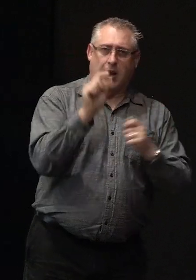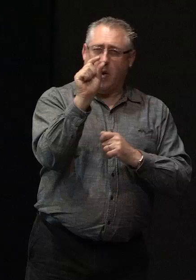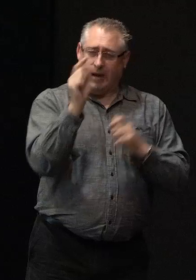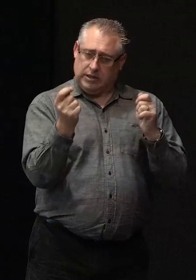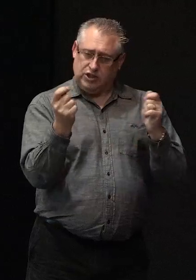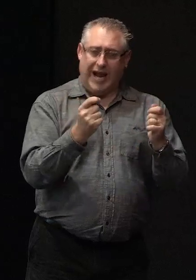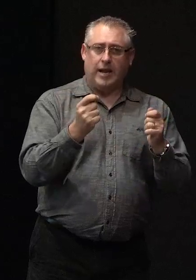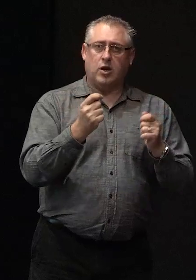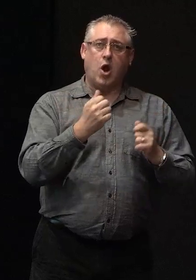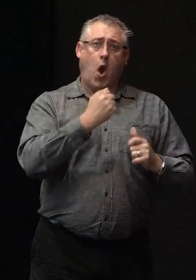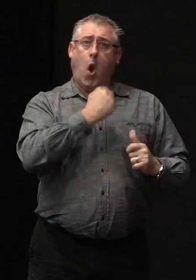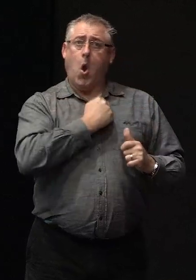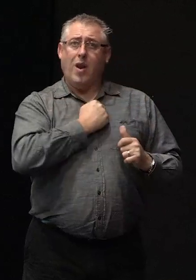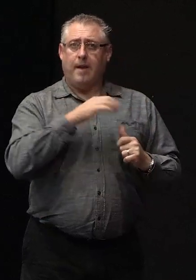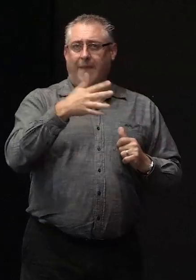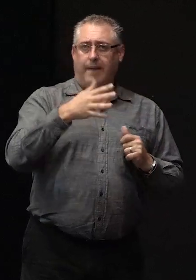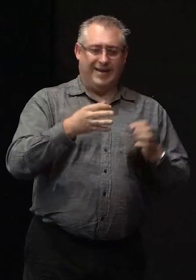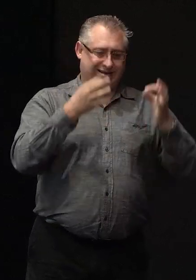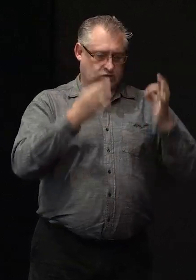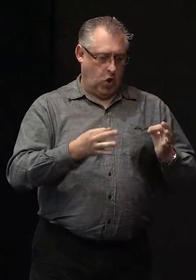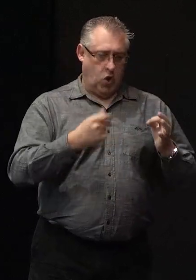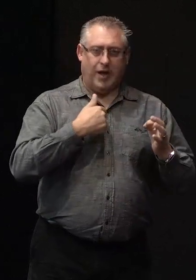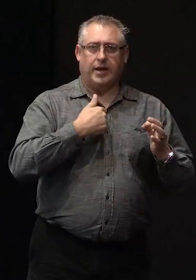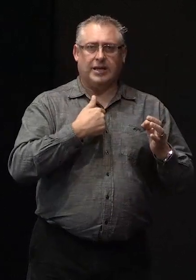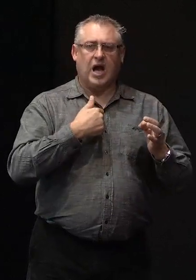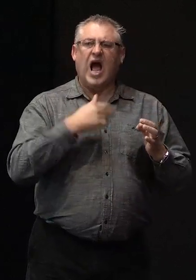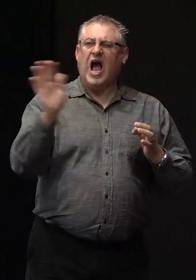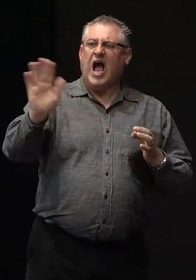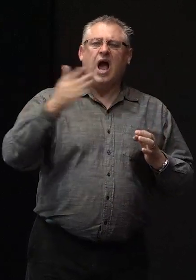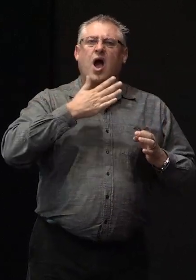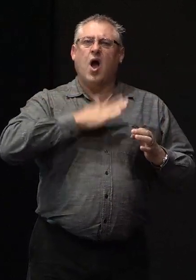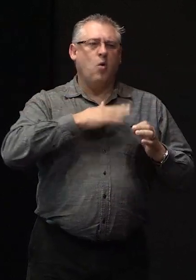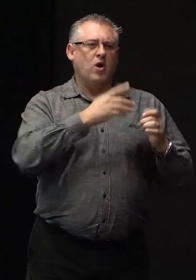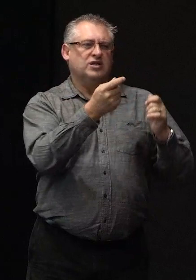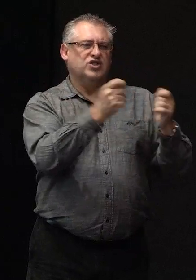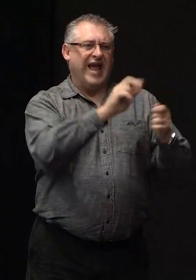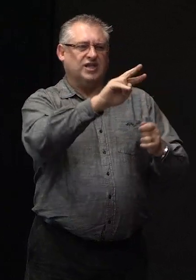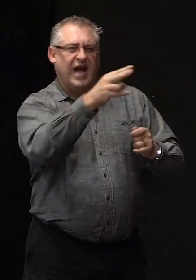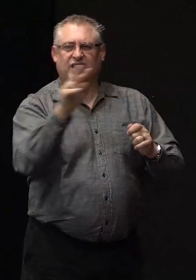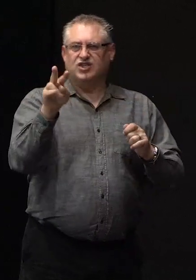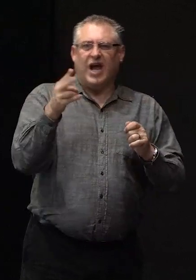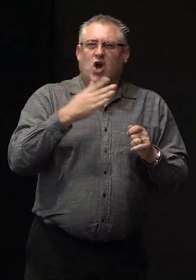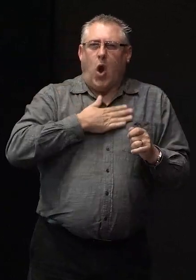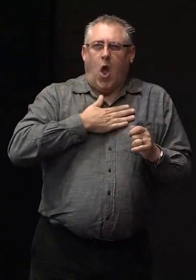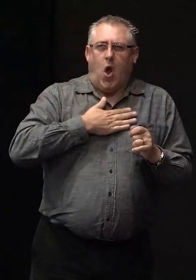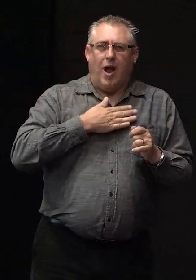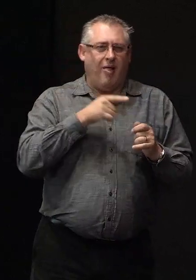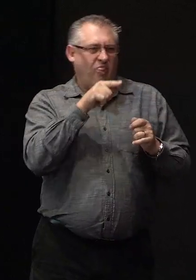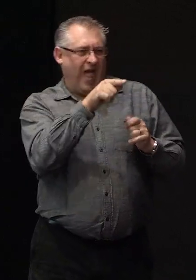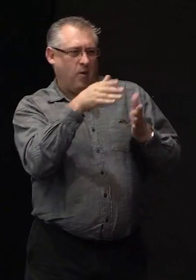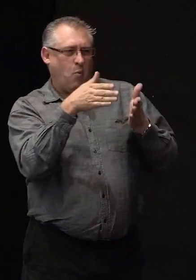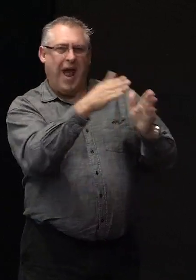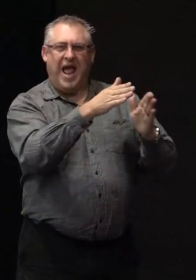the owner might decide to have a change as well I don't particularly like the way that's